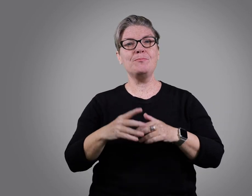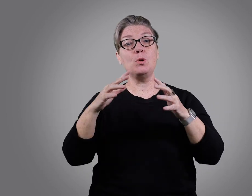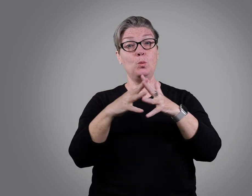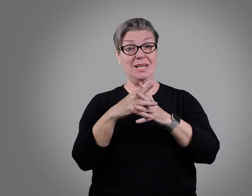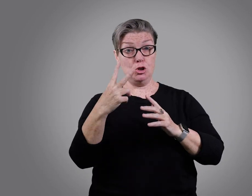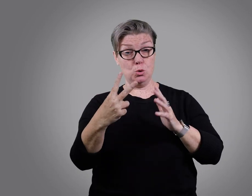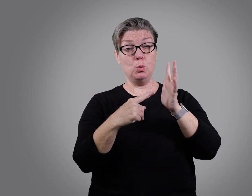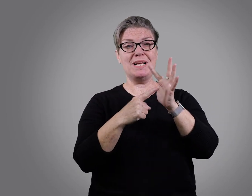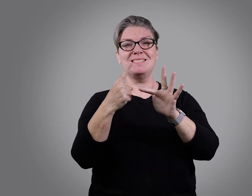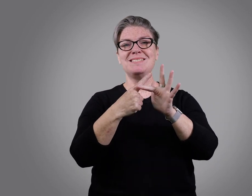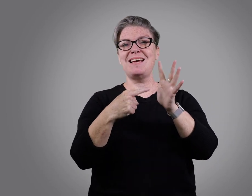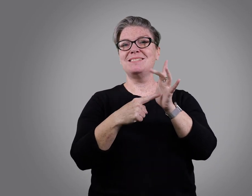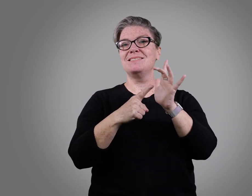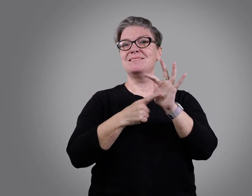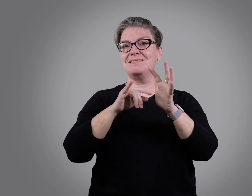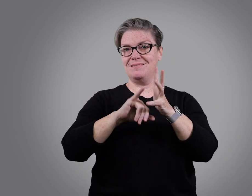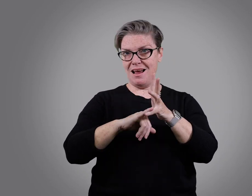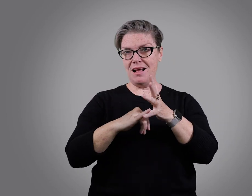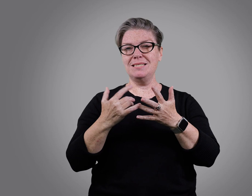Week two will focus on textiles.